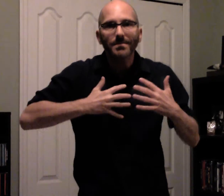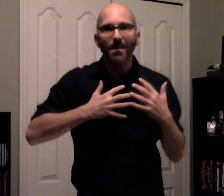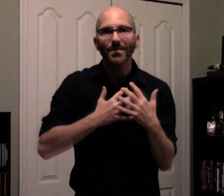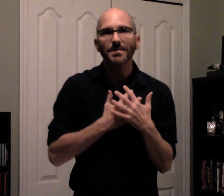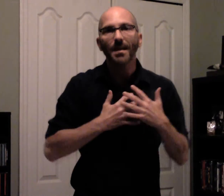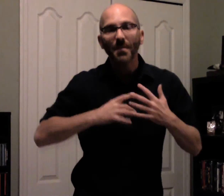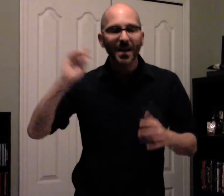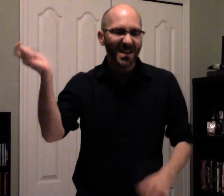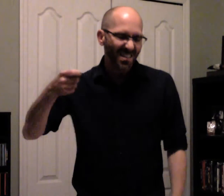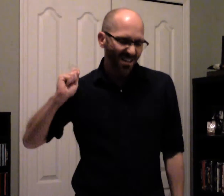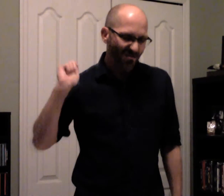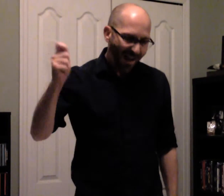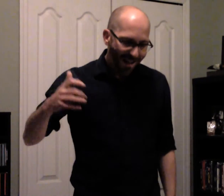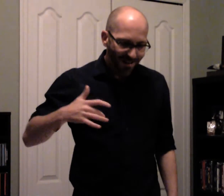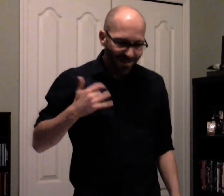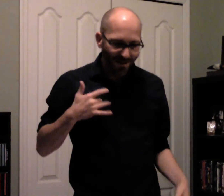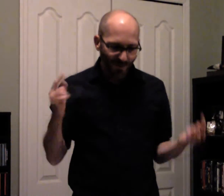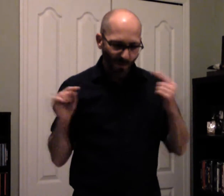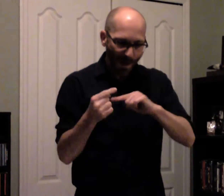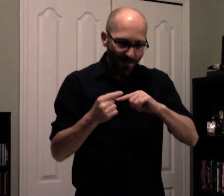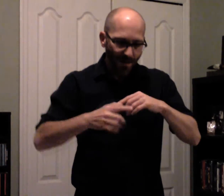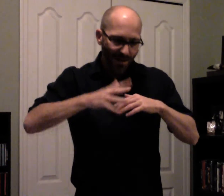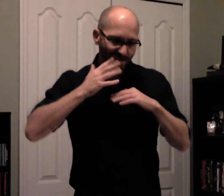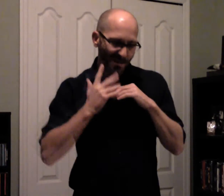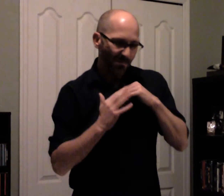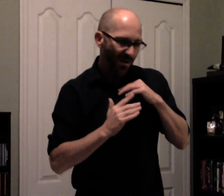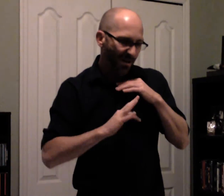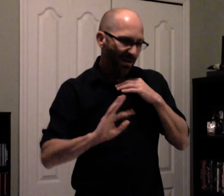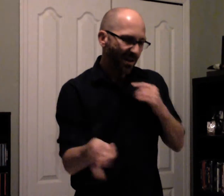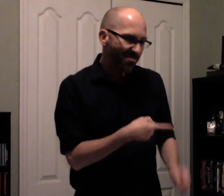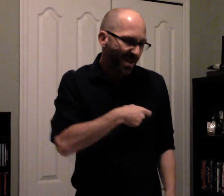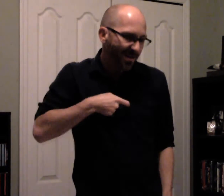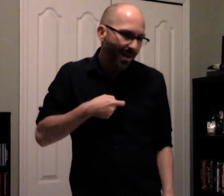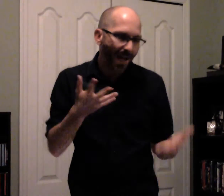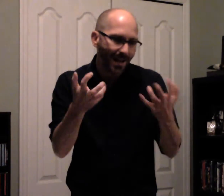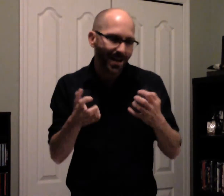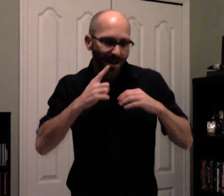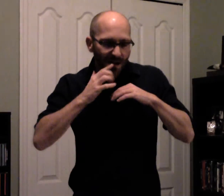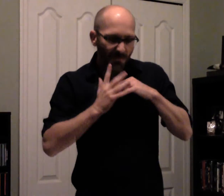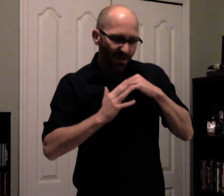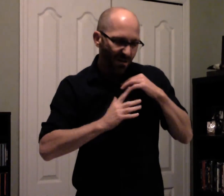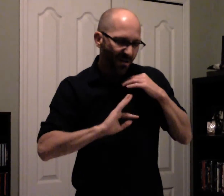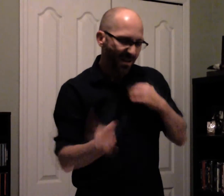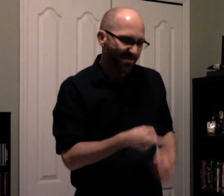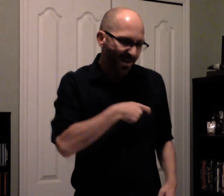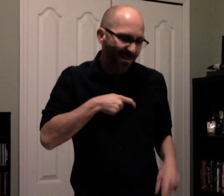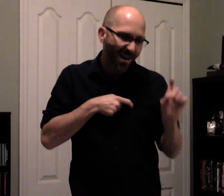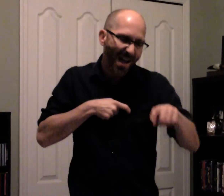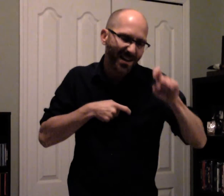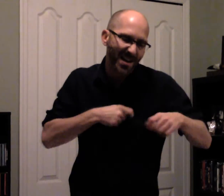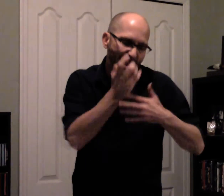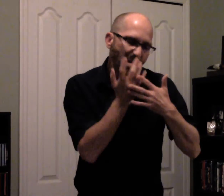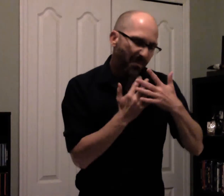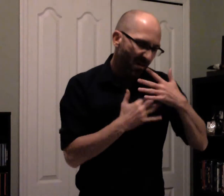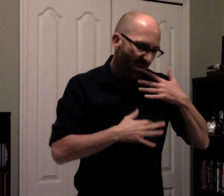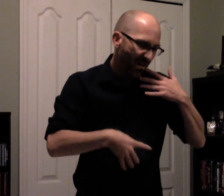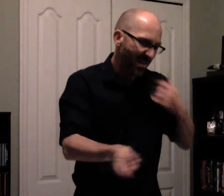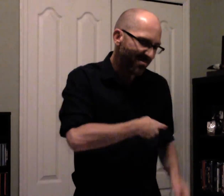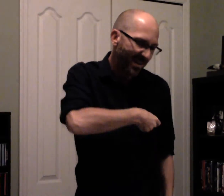of a sub Need the crack of a whip, need some blood in the cut I need blood in the cut, I need blood in the